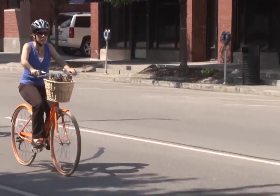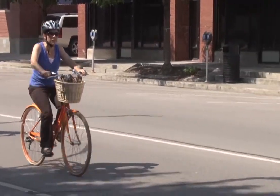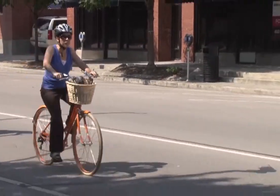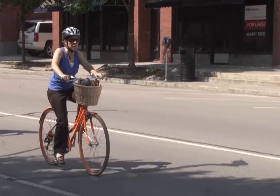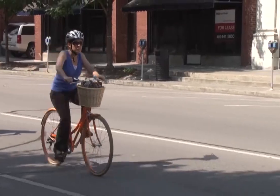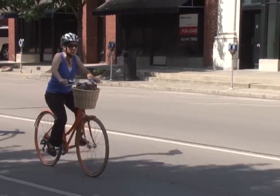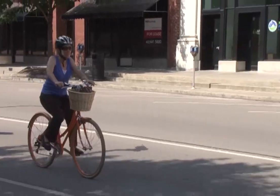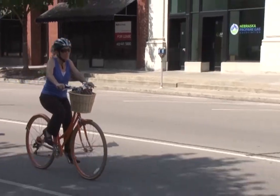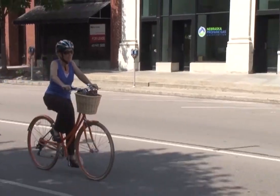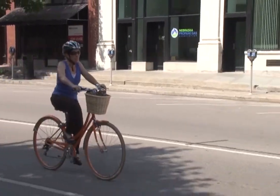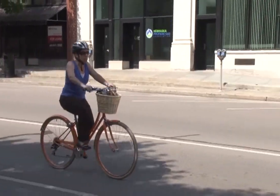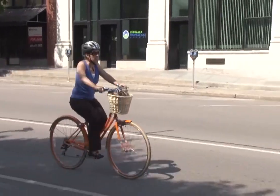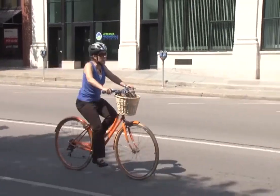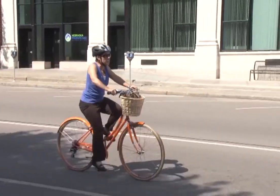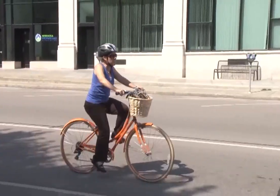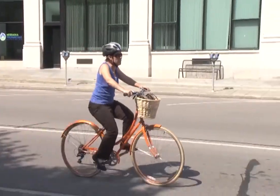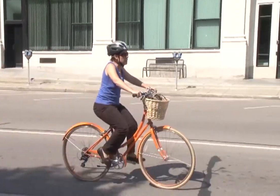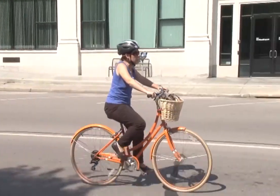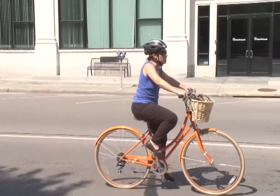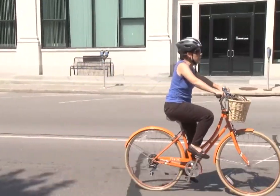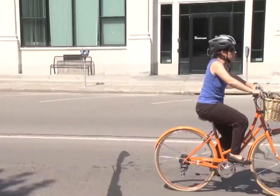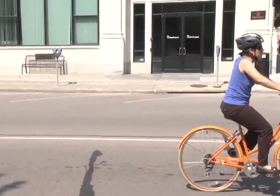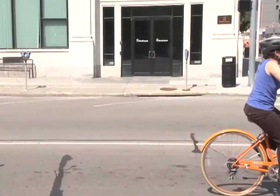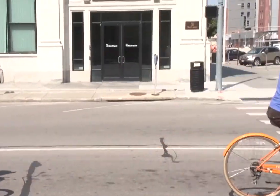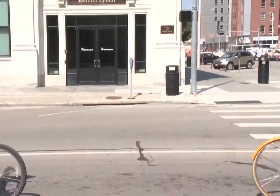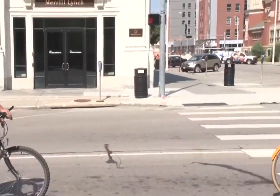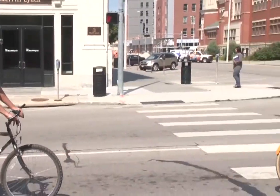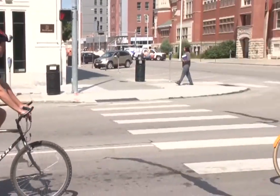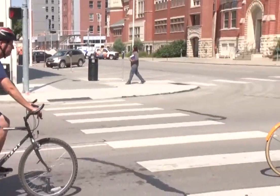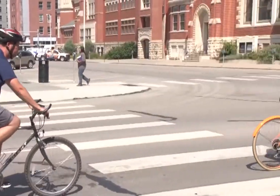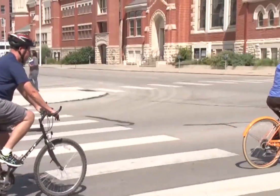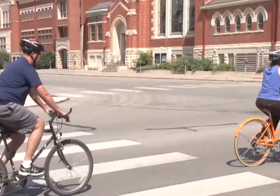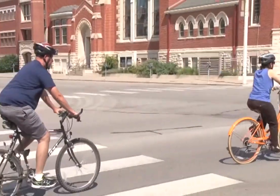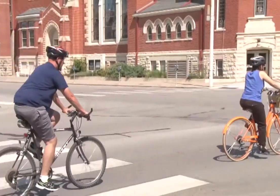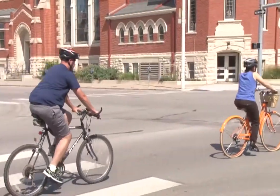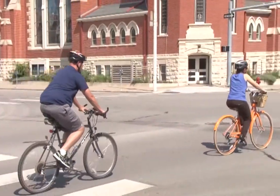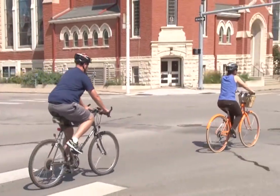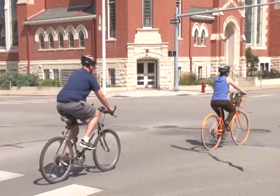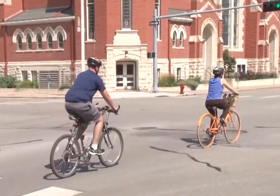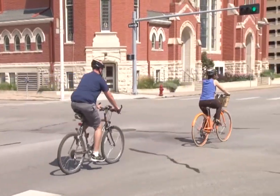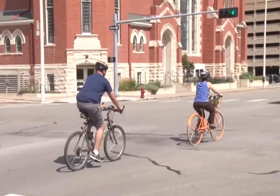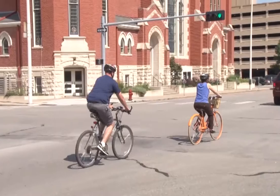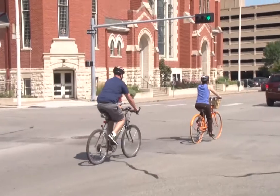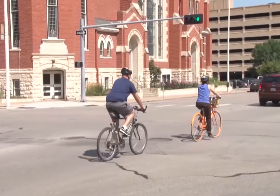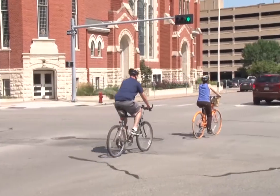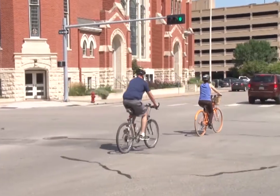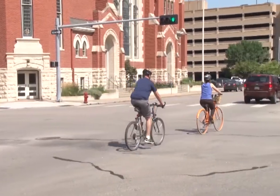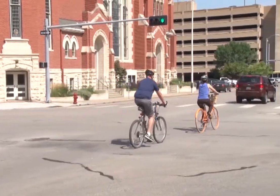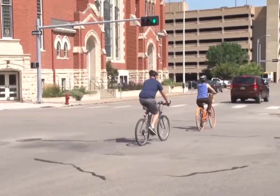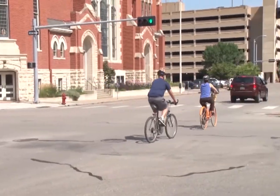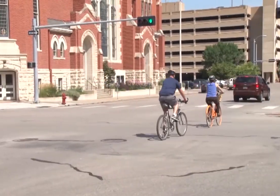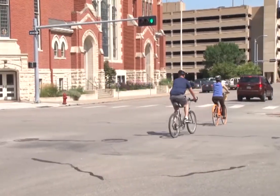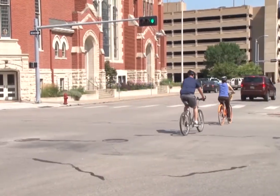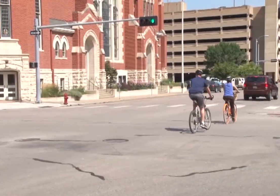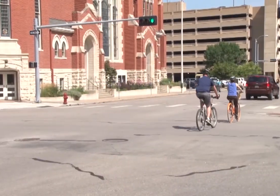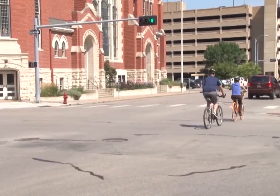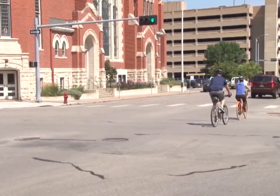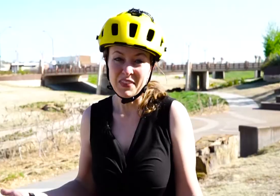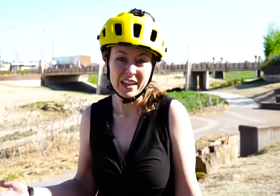emit one-tenth of the CO2 that you would if you drove your car. Another good reason is that when you ride your bike, your fuel is your food instead of gas. I